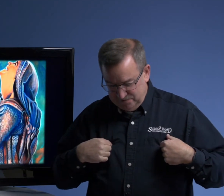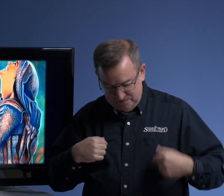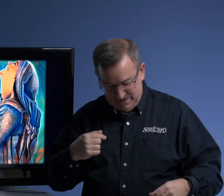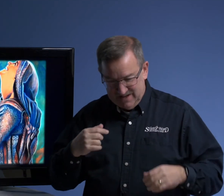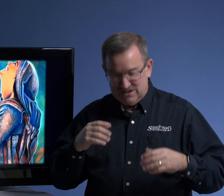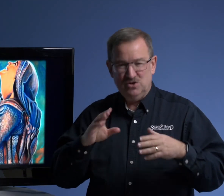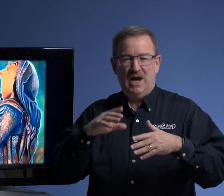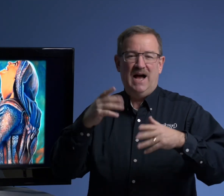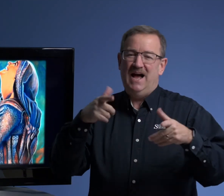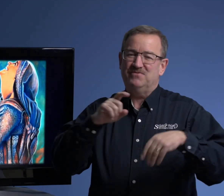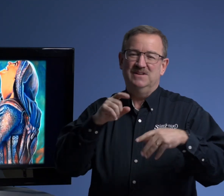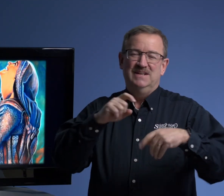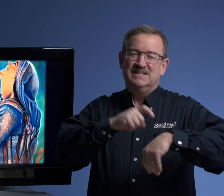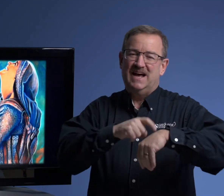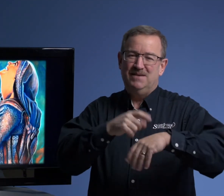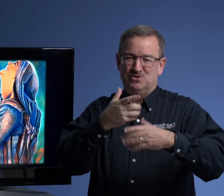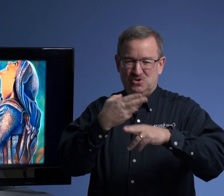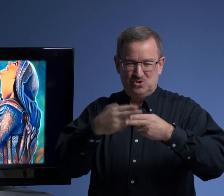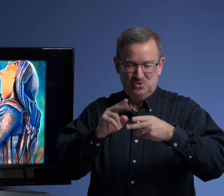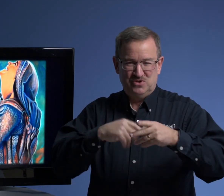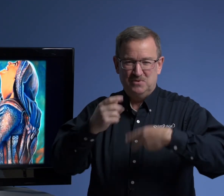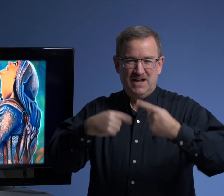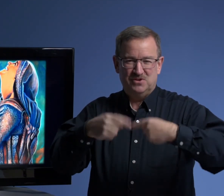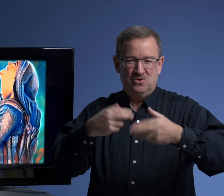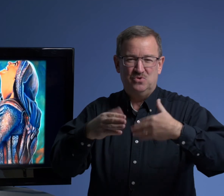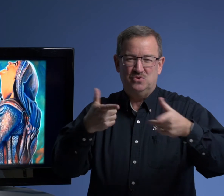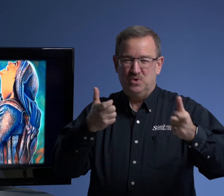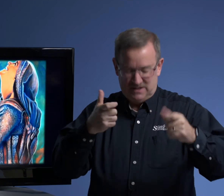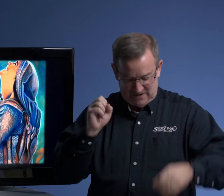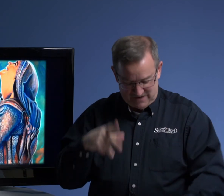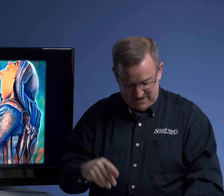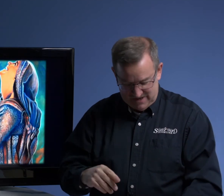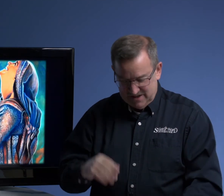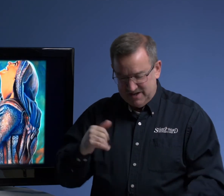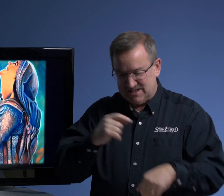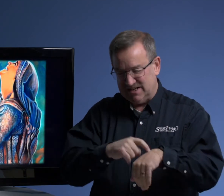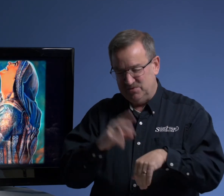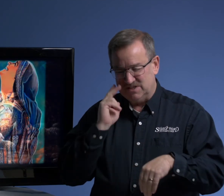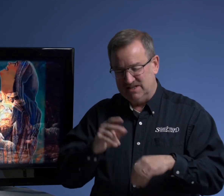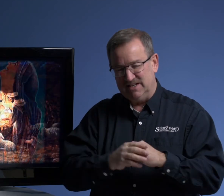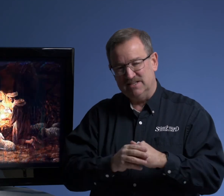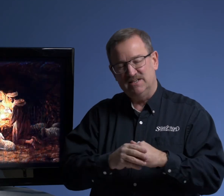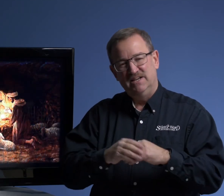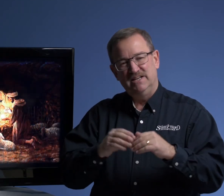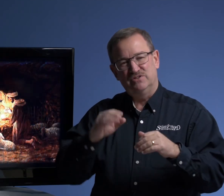And so I have to, time is so short. So I'm going to have to go quickly. All right. The next thing we see is, is